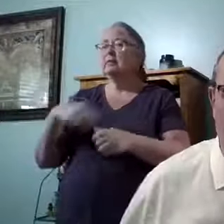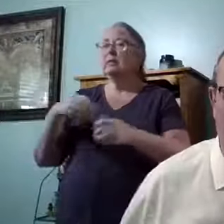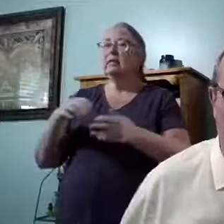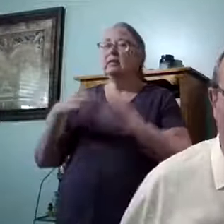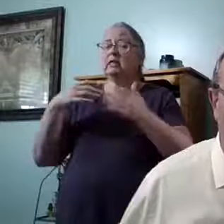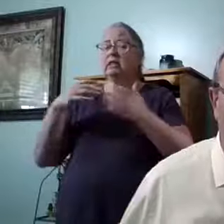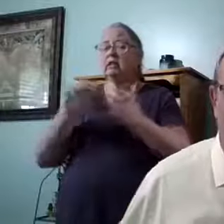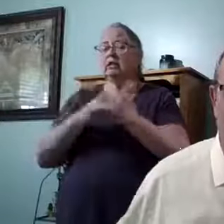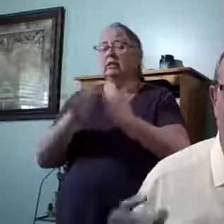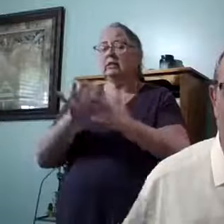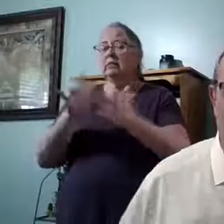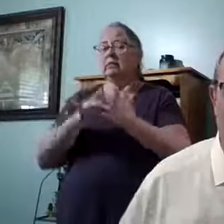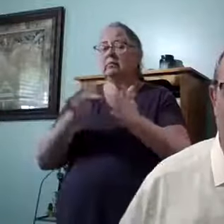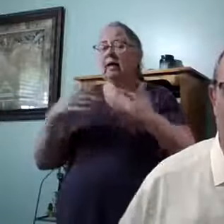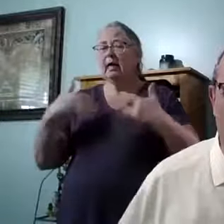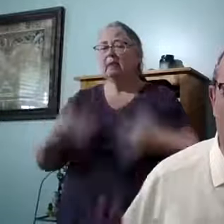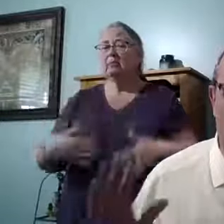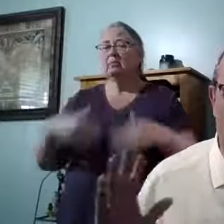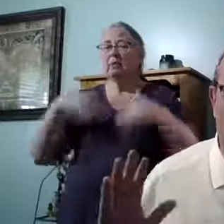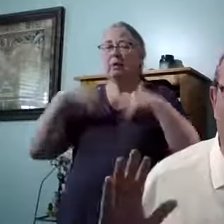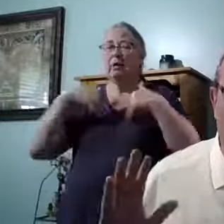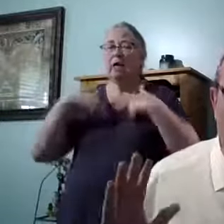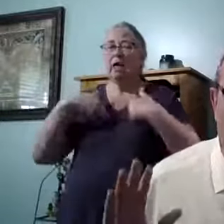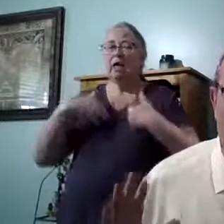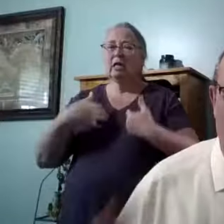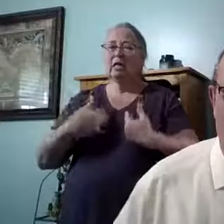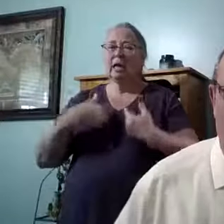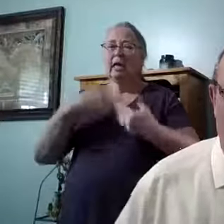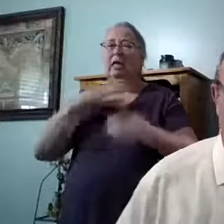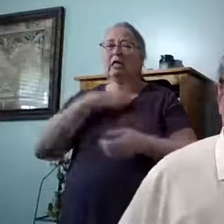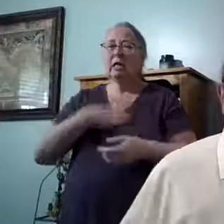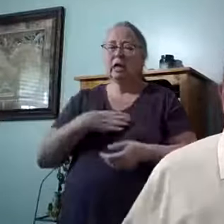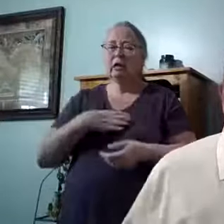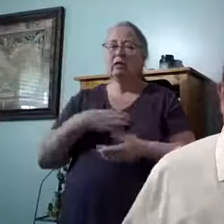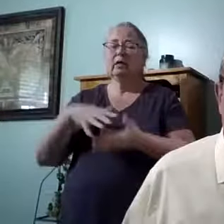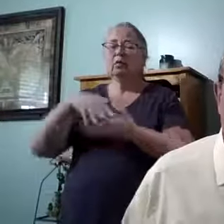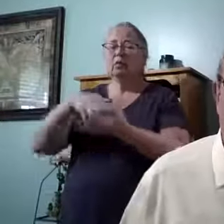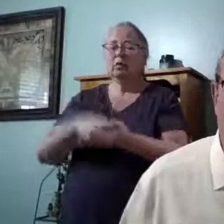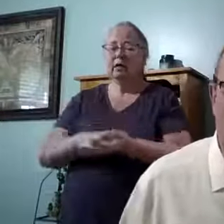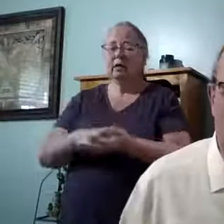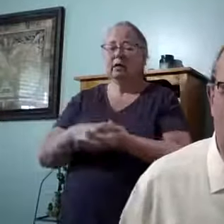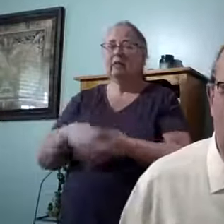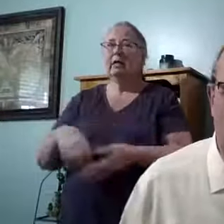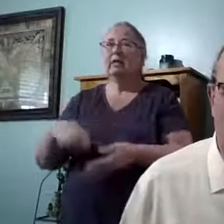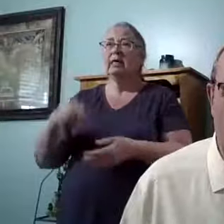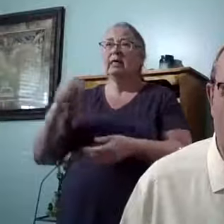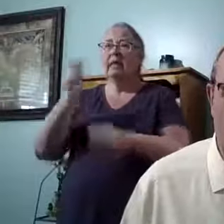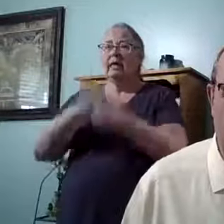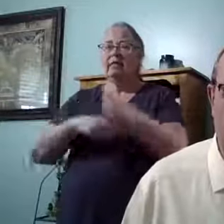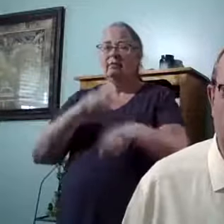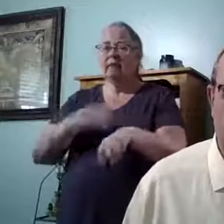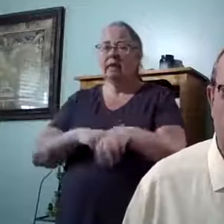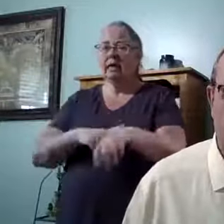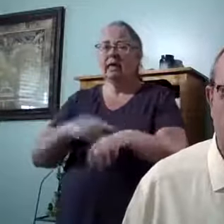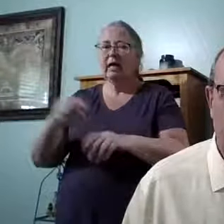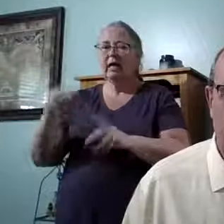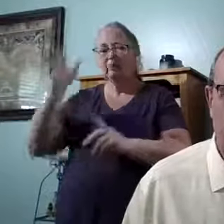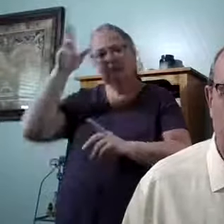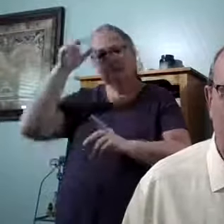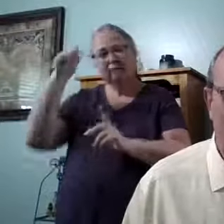physically. But every time he said it is written, we can use the same method Jesus did.